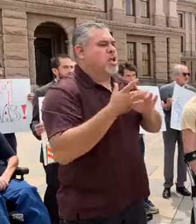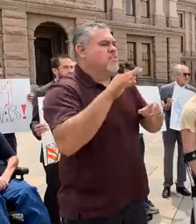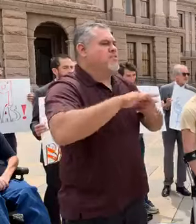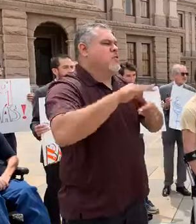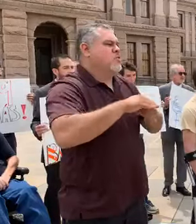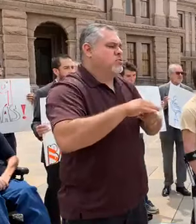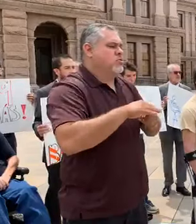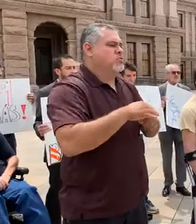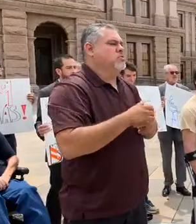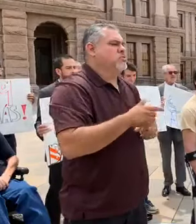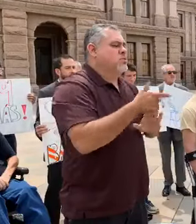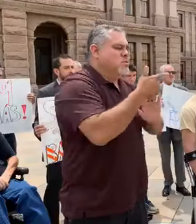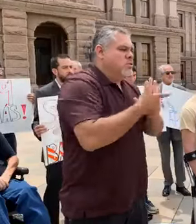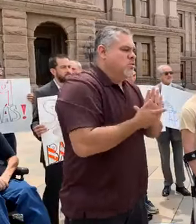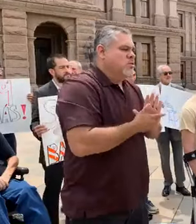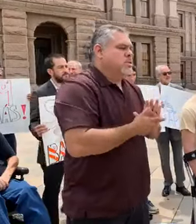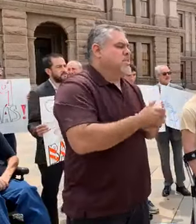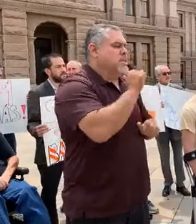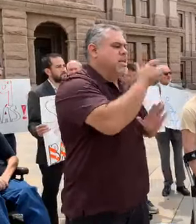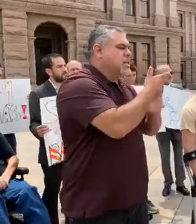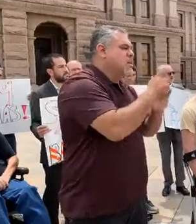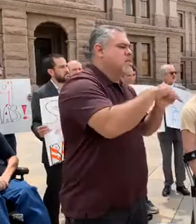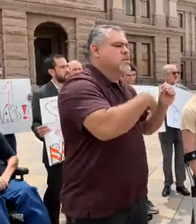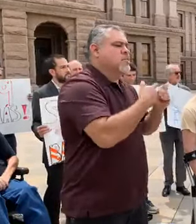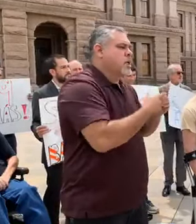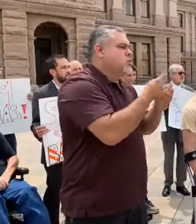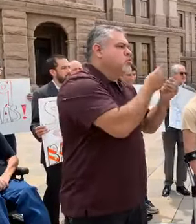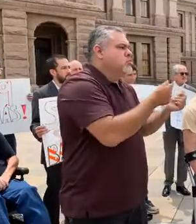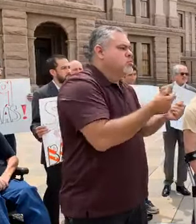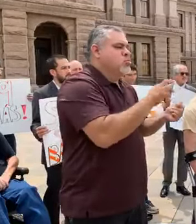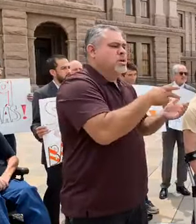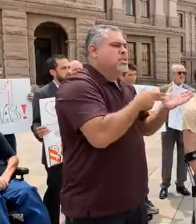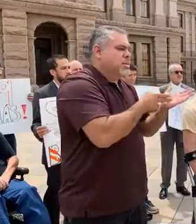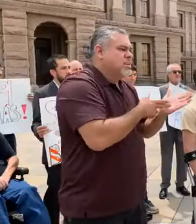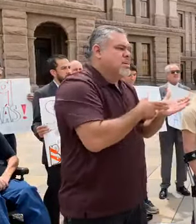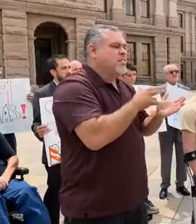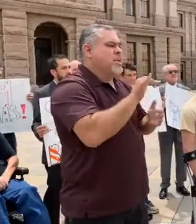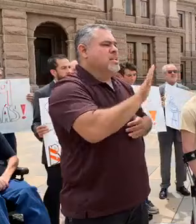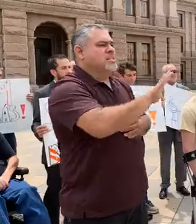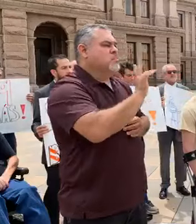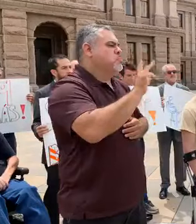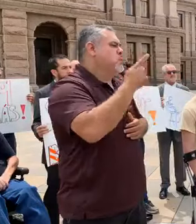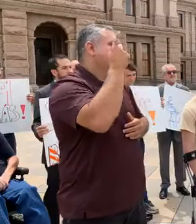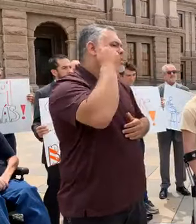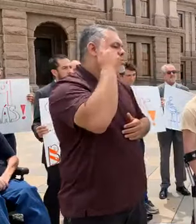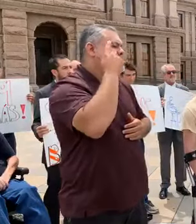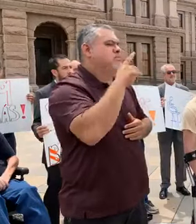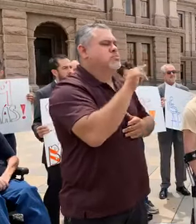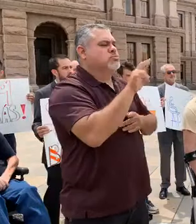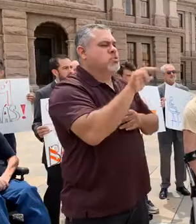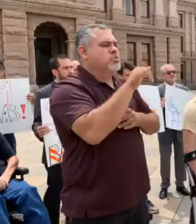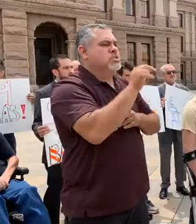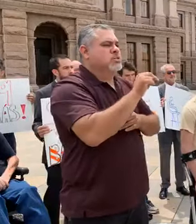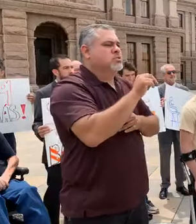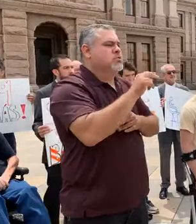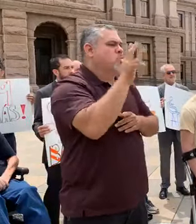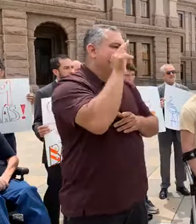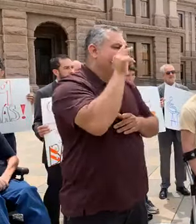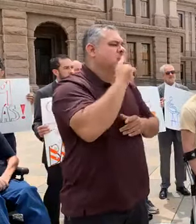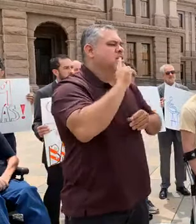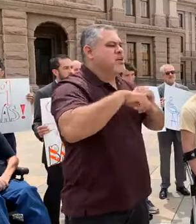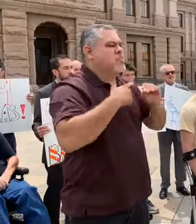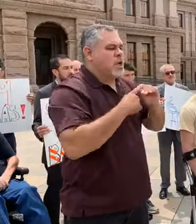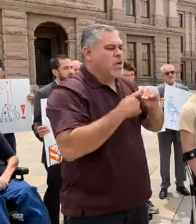legislation that's actually about solutions or integrity. That's its political Trojan horse. It's about politics,